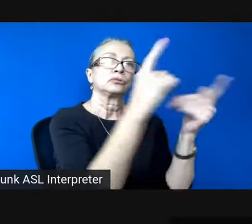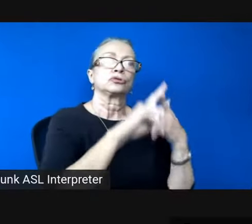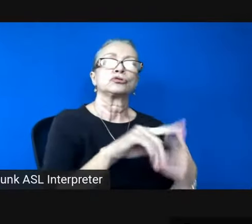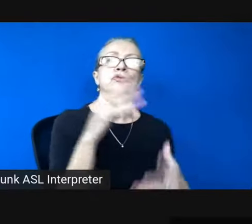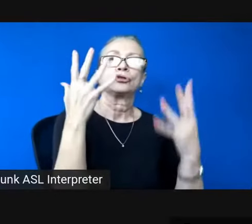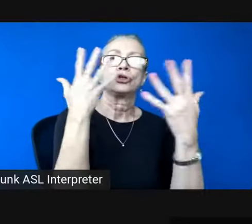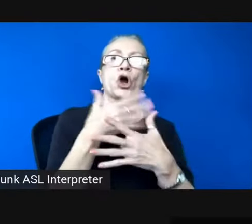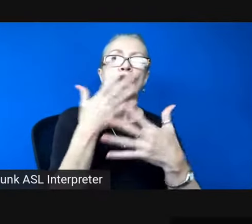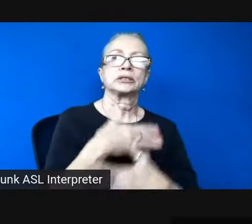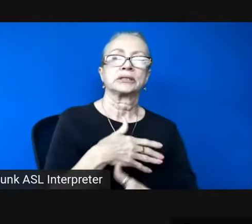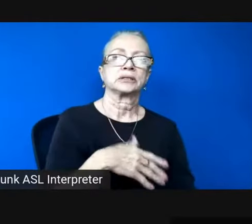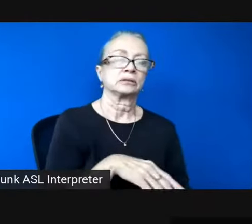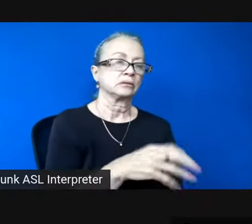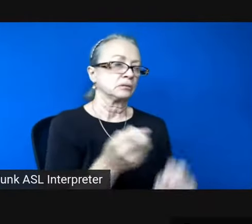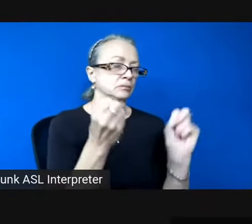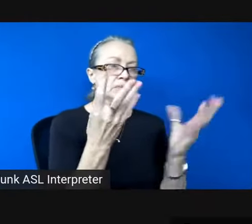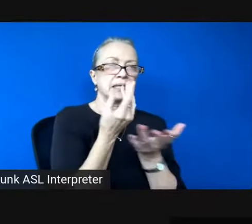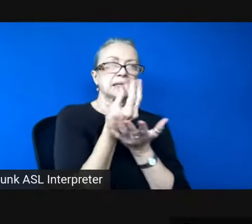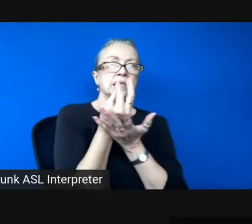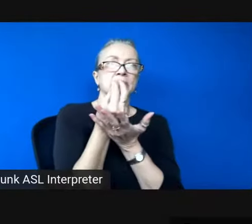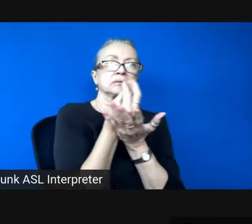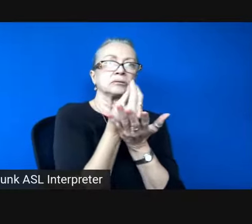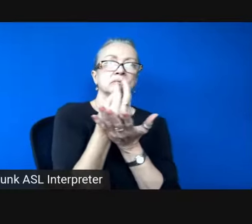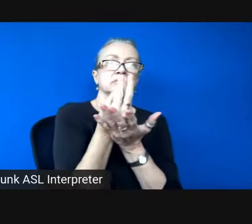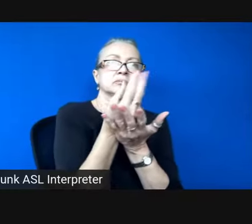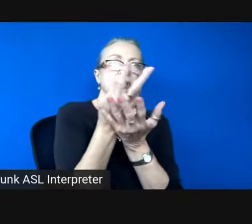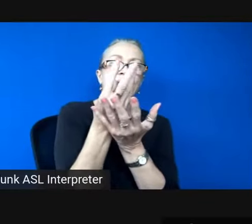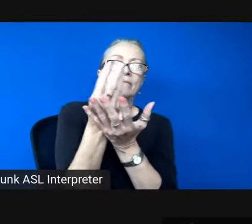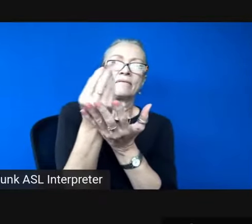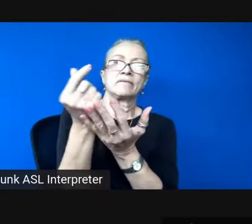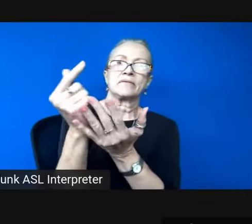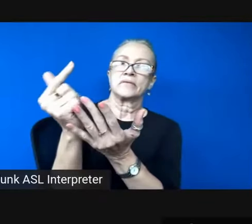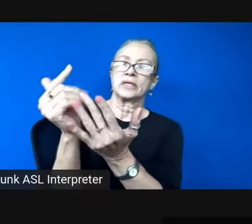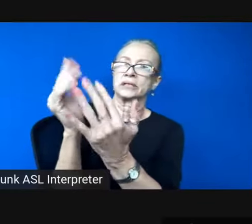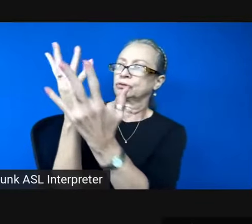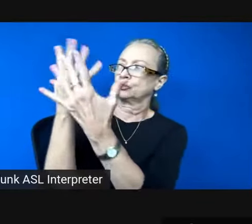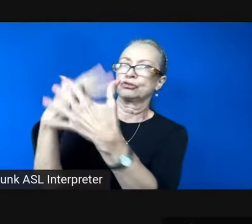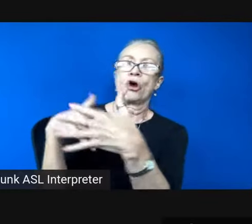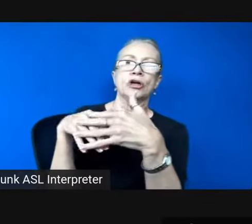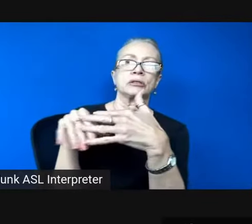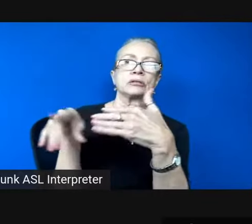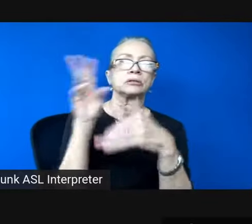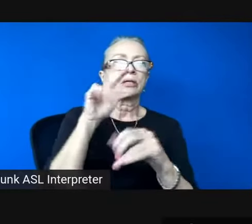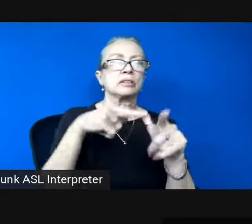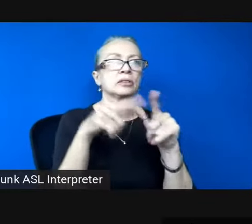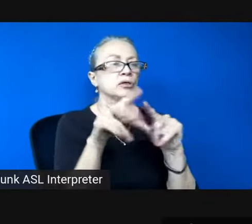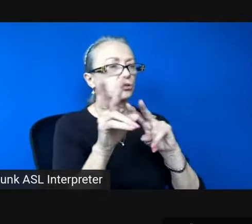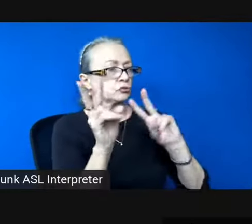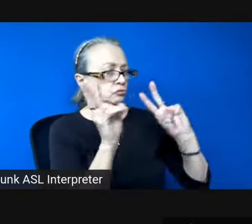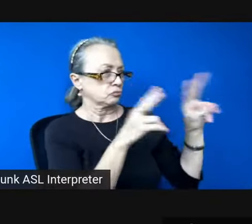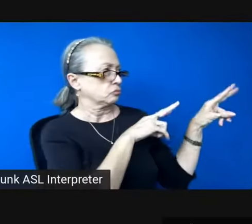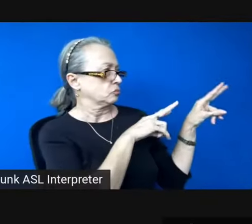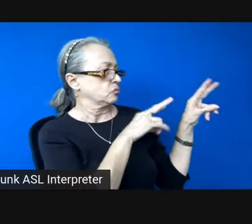tiny flames flickering into darkness then you gaze at fires erupting